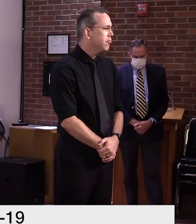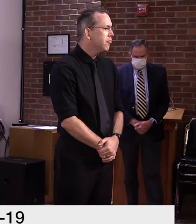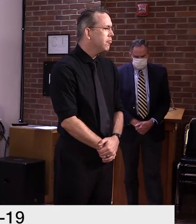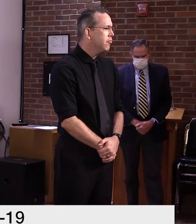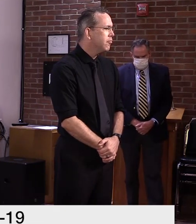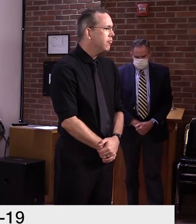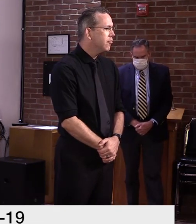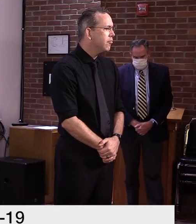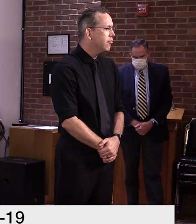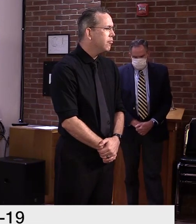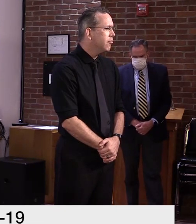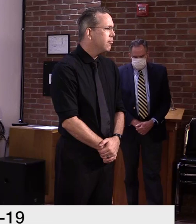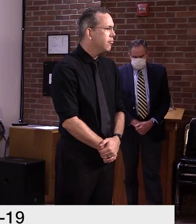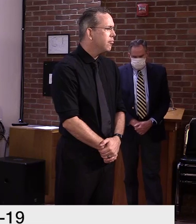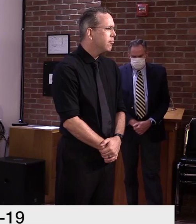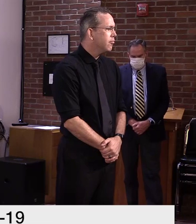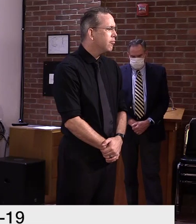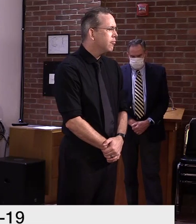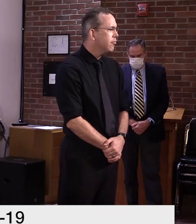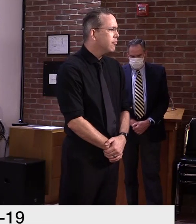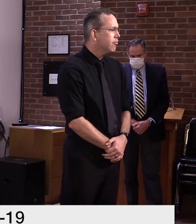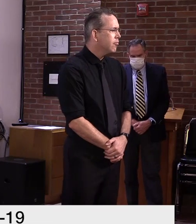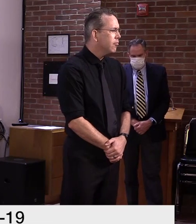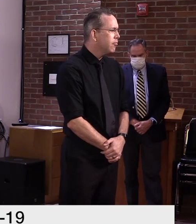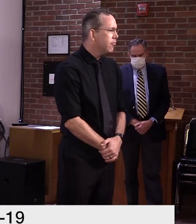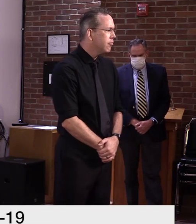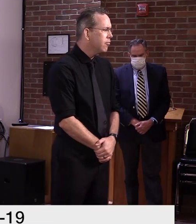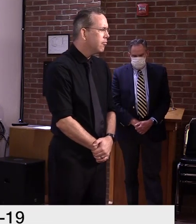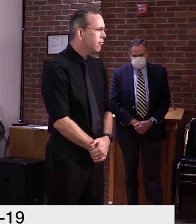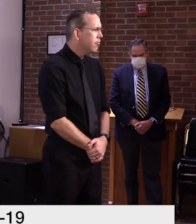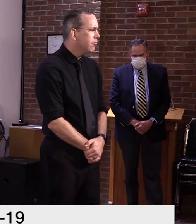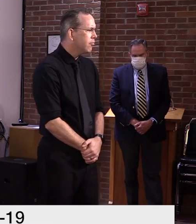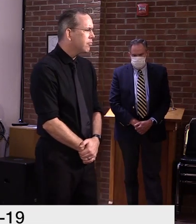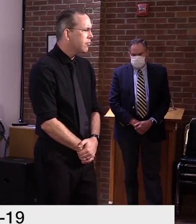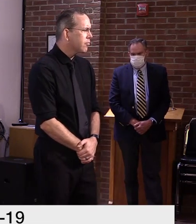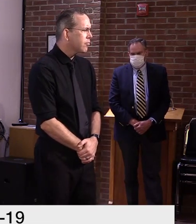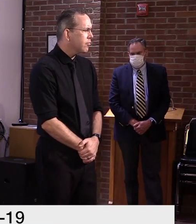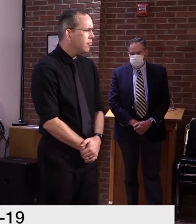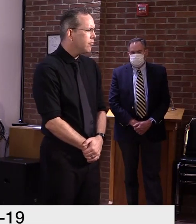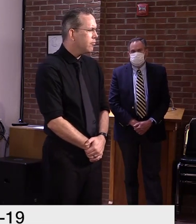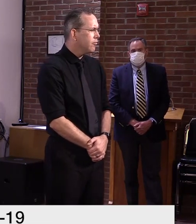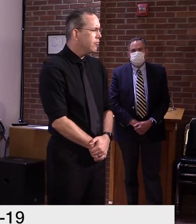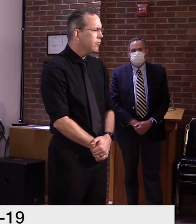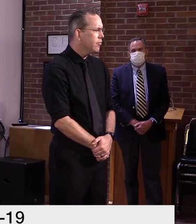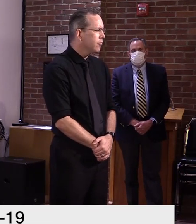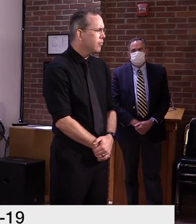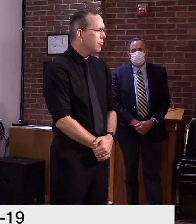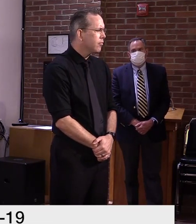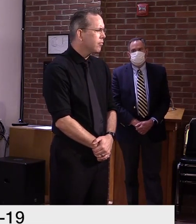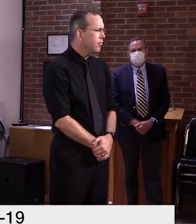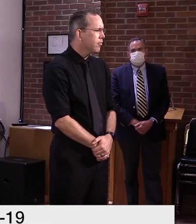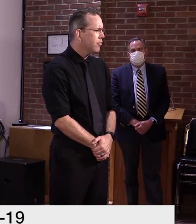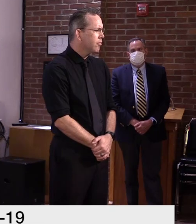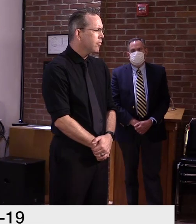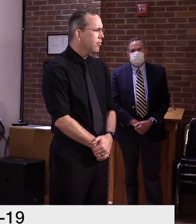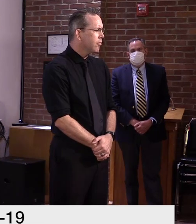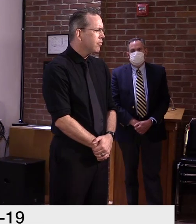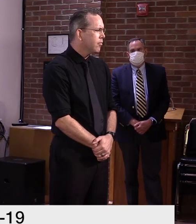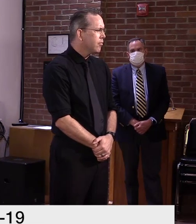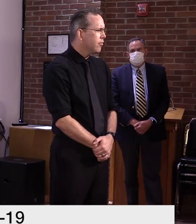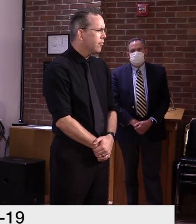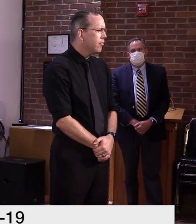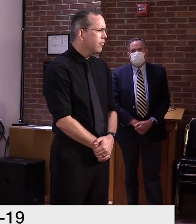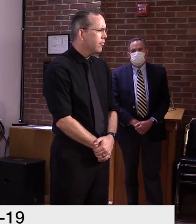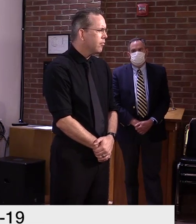In light of this, is the state having any, just the administration having any discussions about mandating mask wearing? And I have another